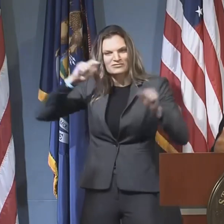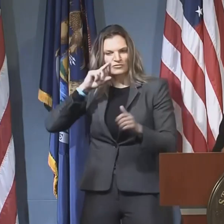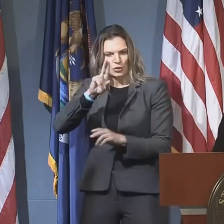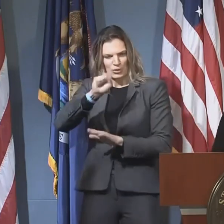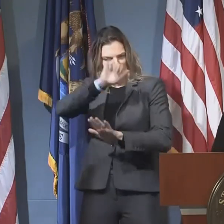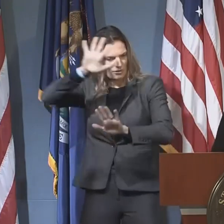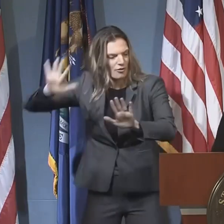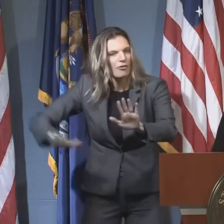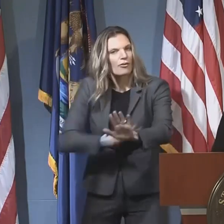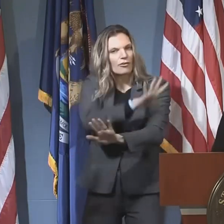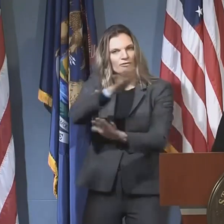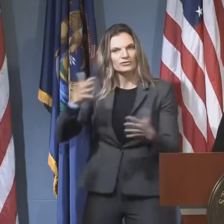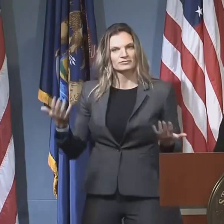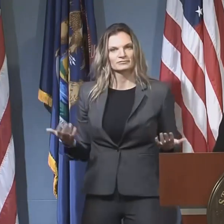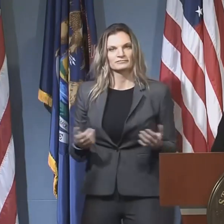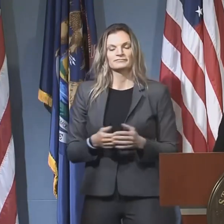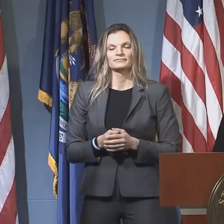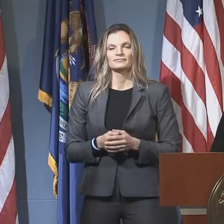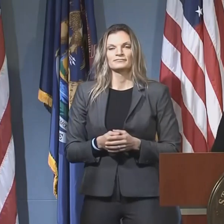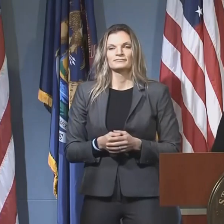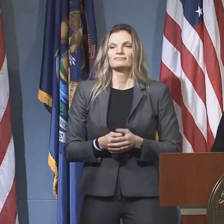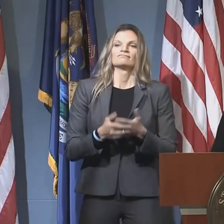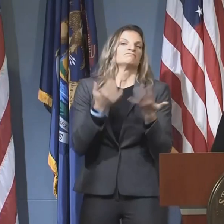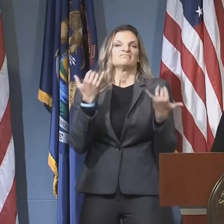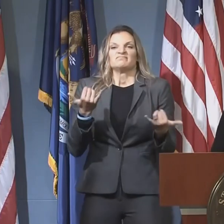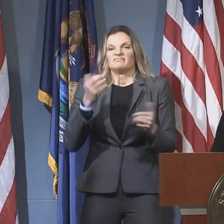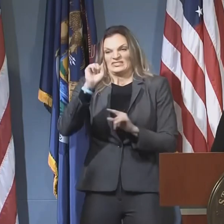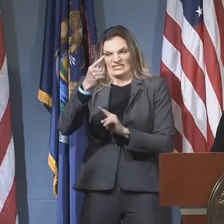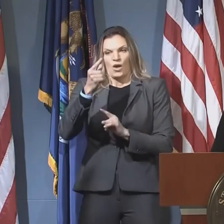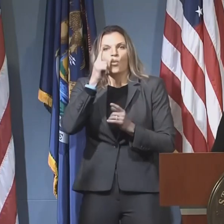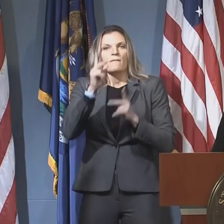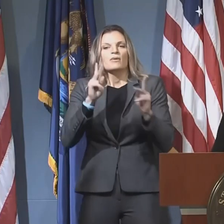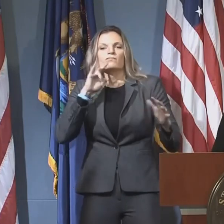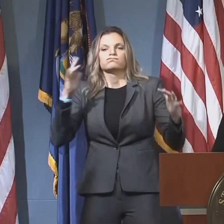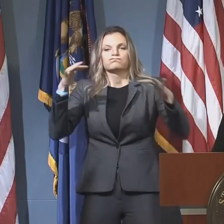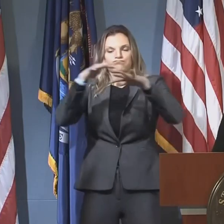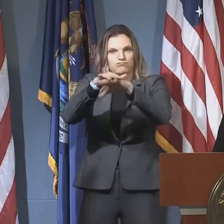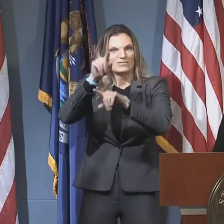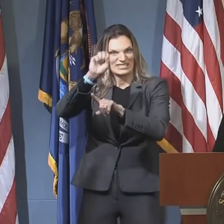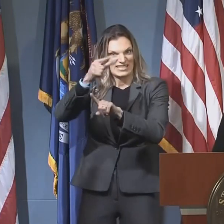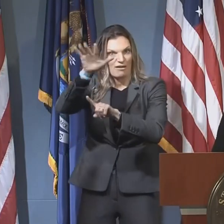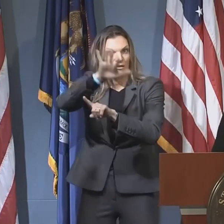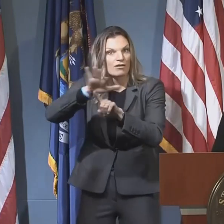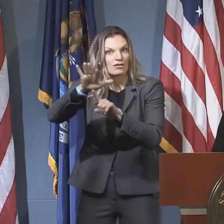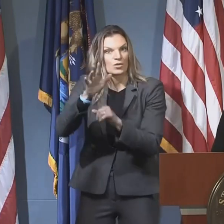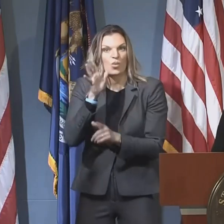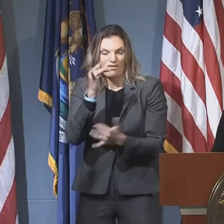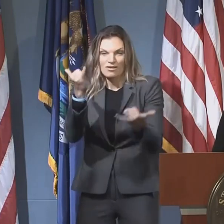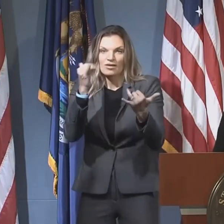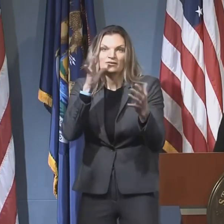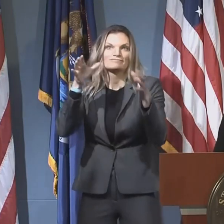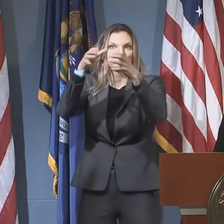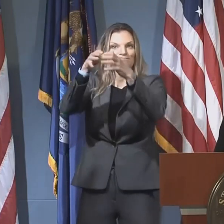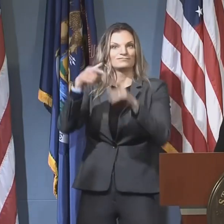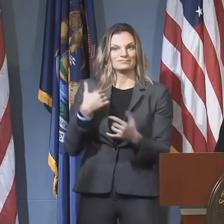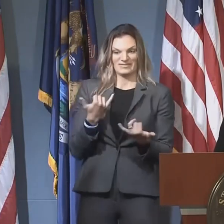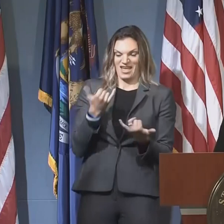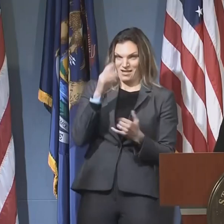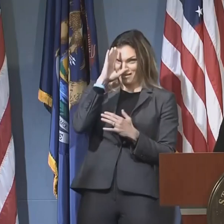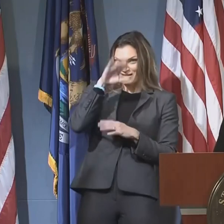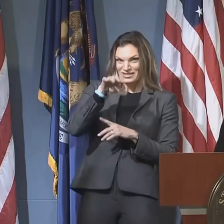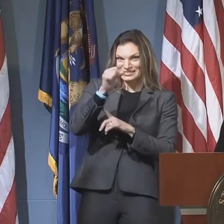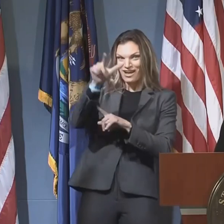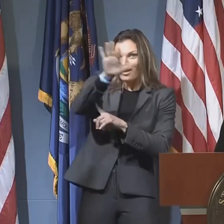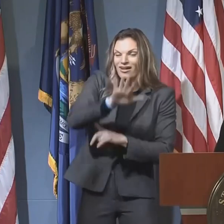Today, there will be some people gathering in Saginaw County, a county that we're watching very closely for the numbers of COVID.